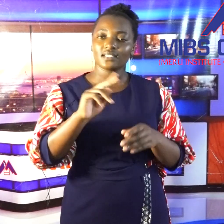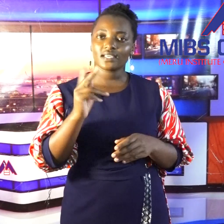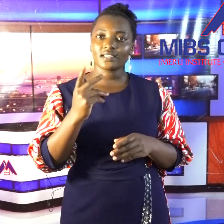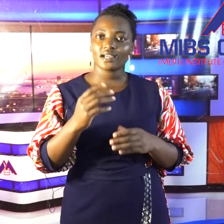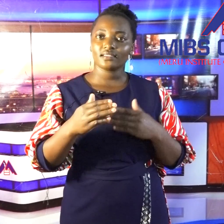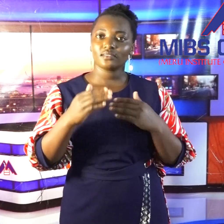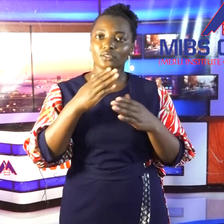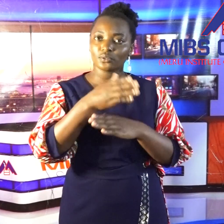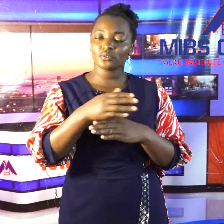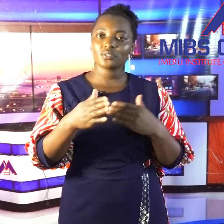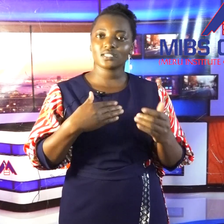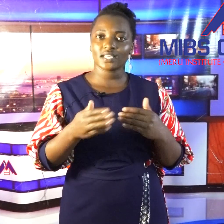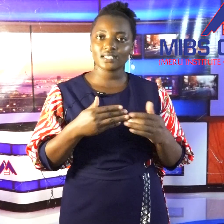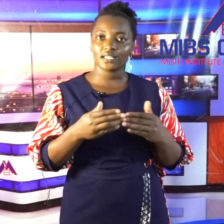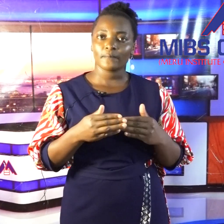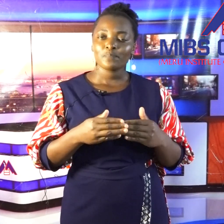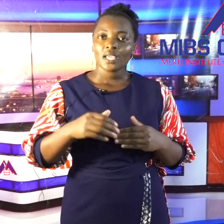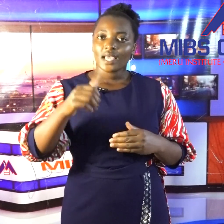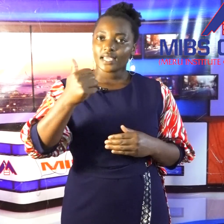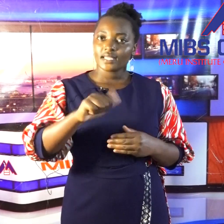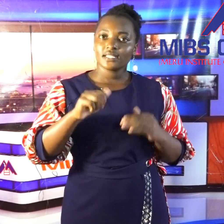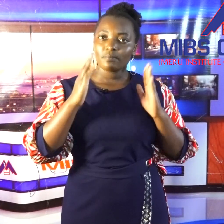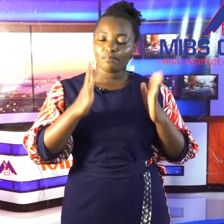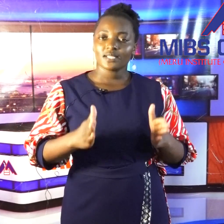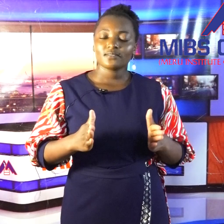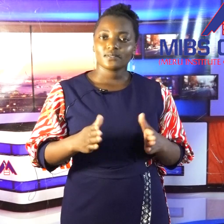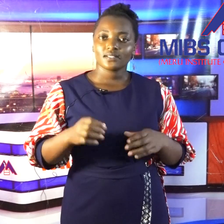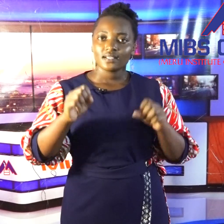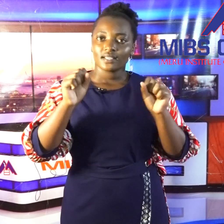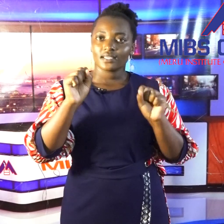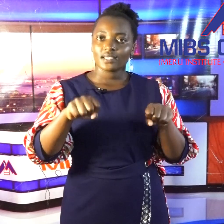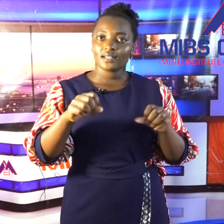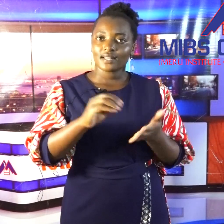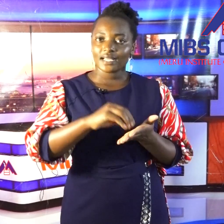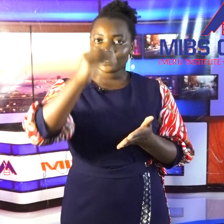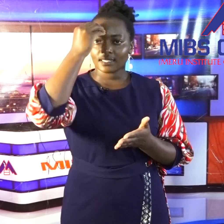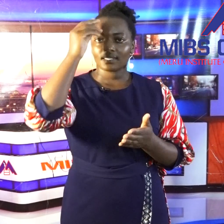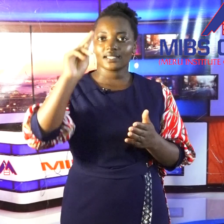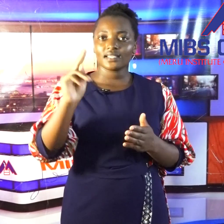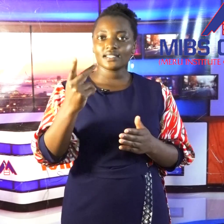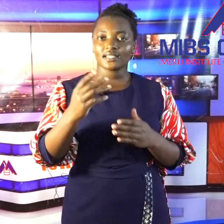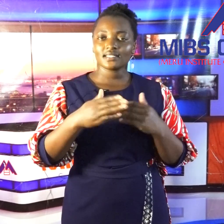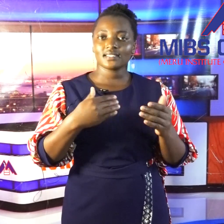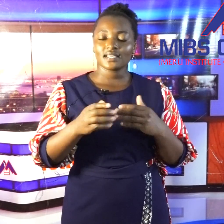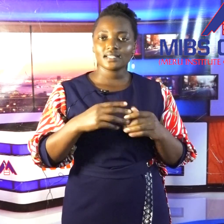Kenya through signing. Any person can learn Kenya Sign